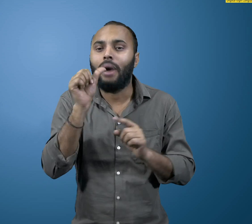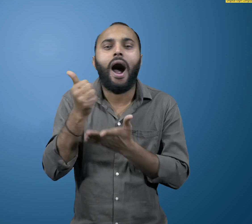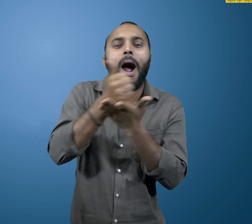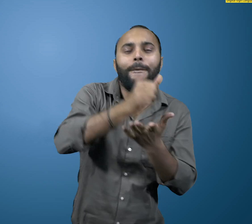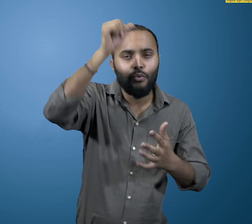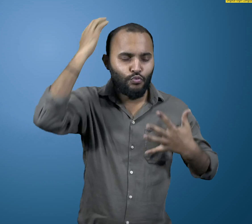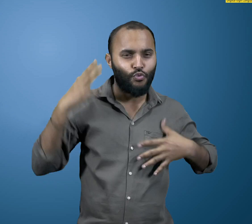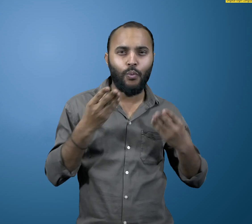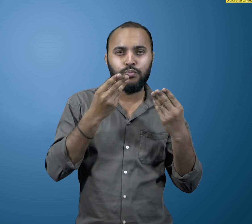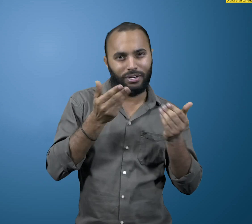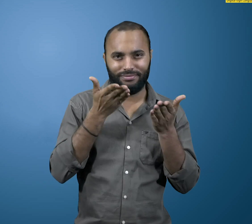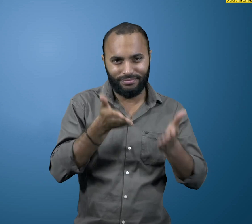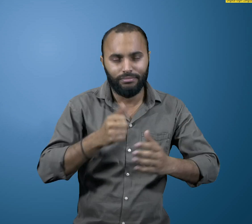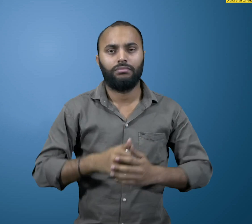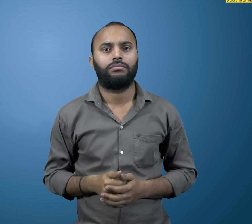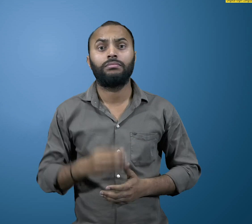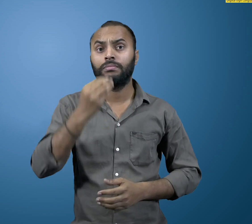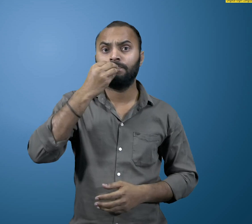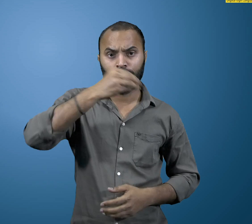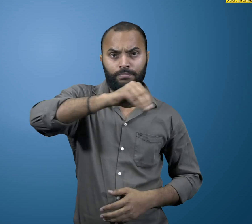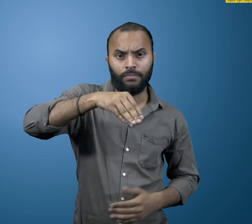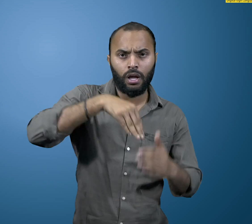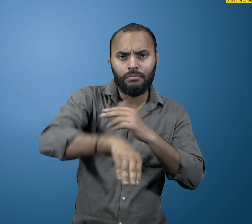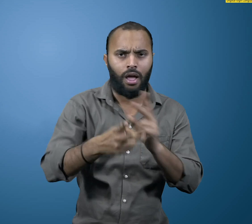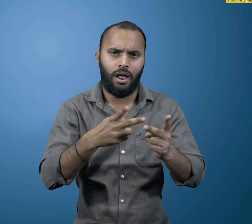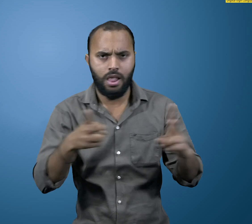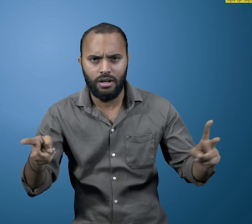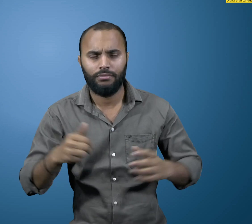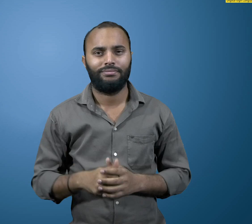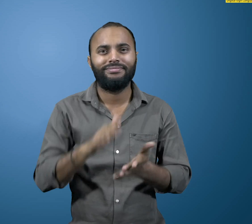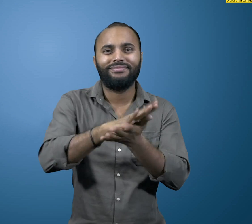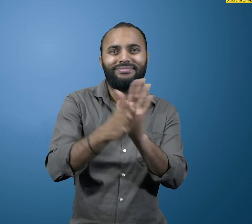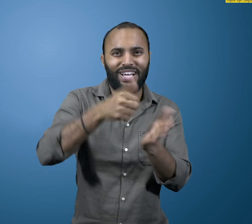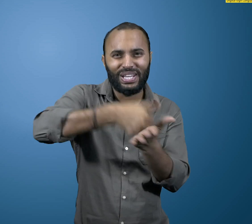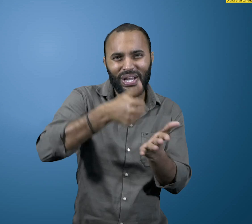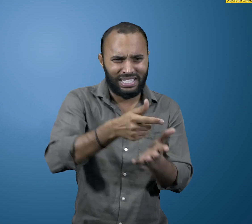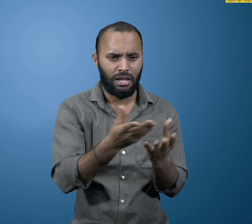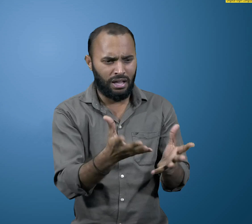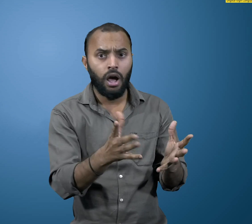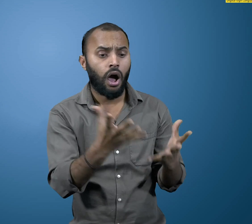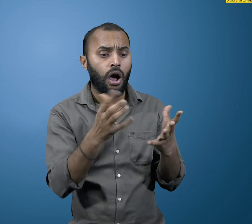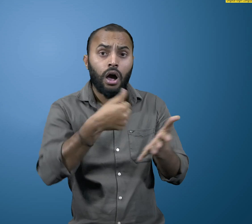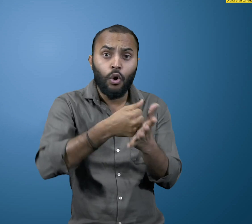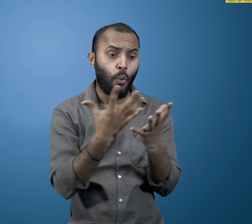dirt from our body. Similarly, while cooking, we use water as solvent